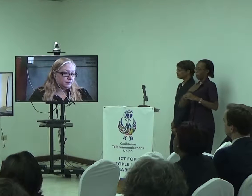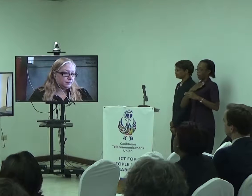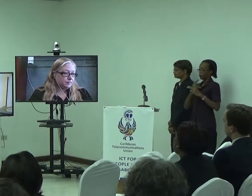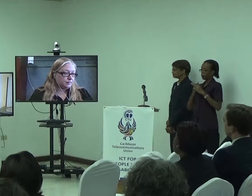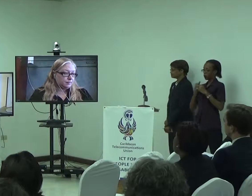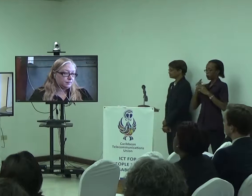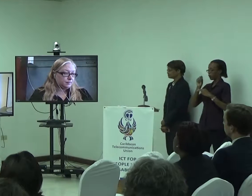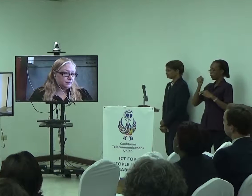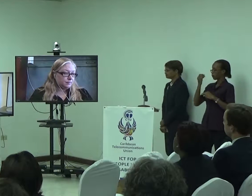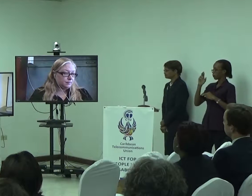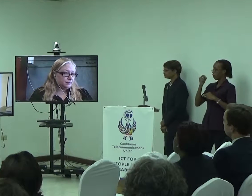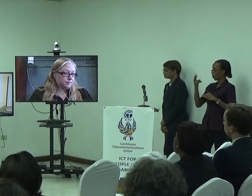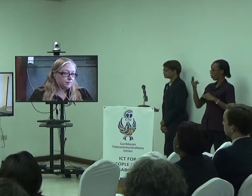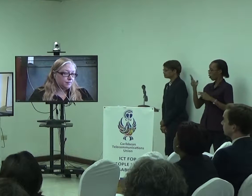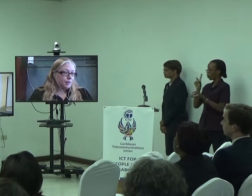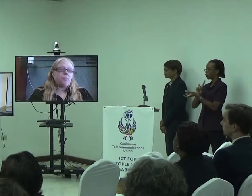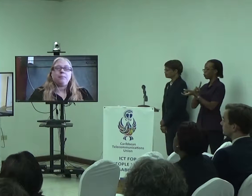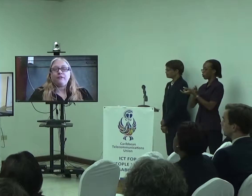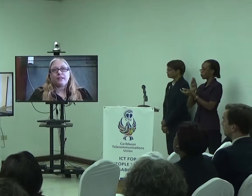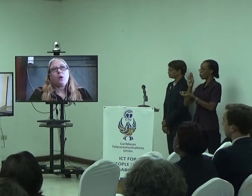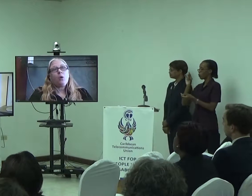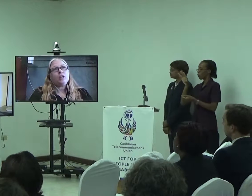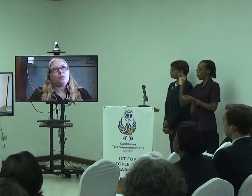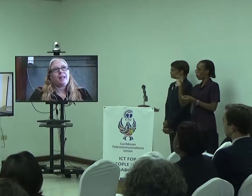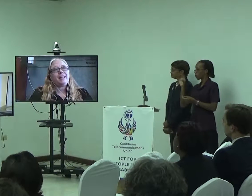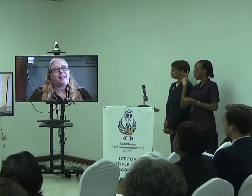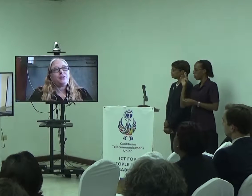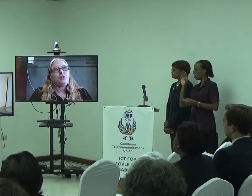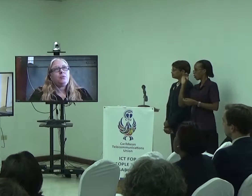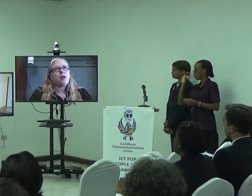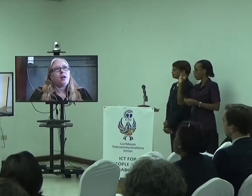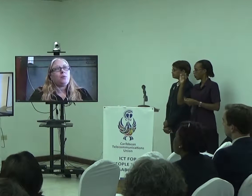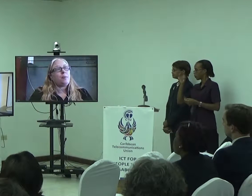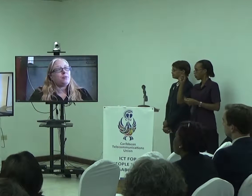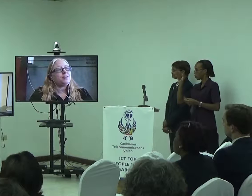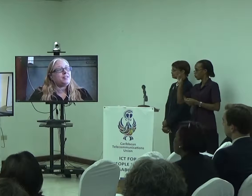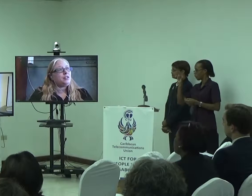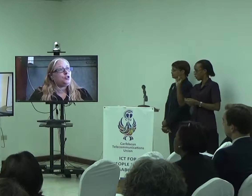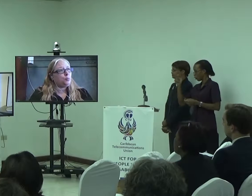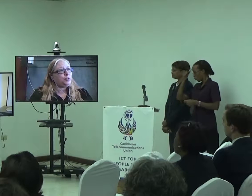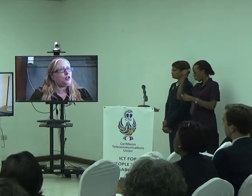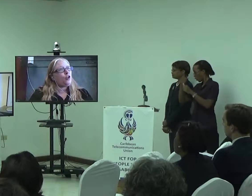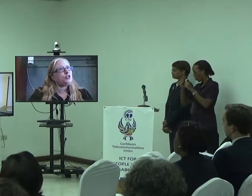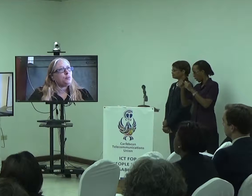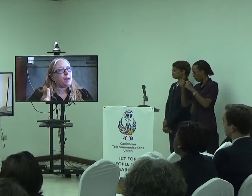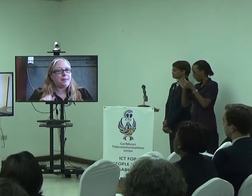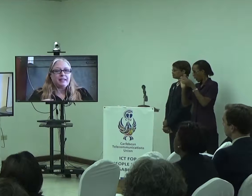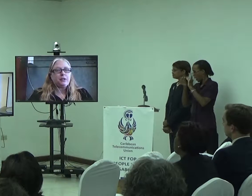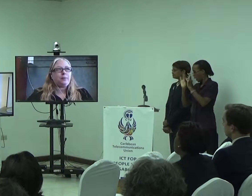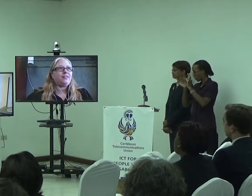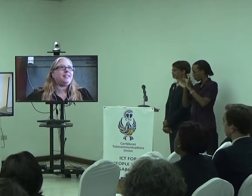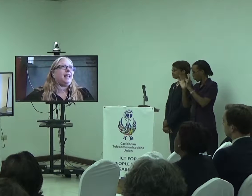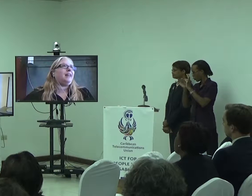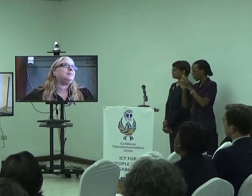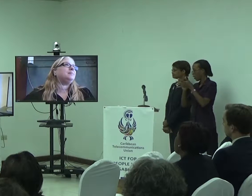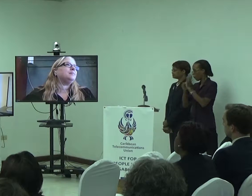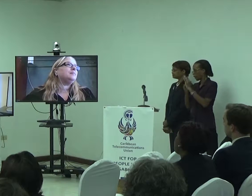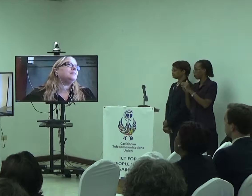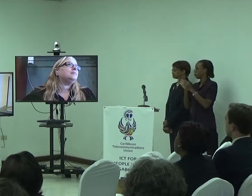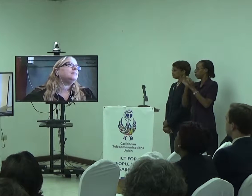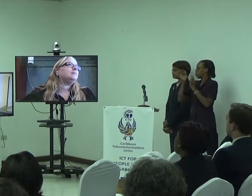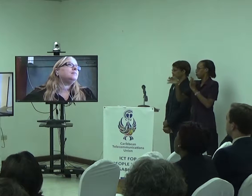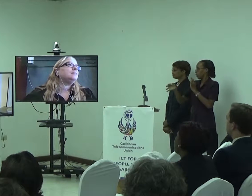Dr. Boyce's receptionist. Perfect. Hold on while I connect you. Remember, this is an interpreter call, so there might be a little bit of a delay.